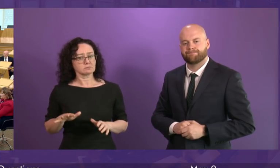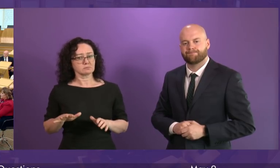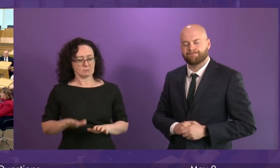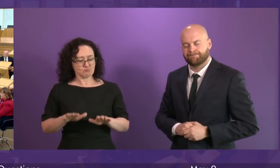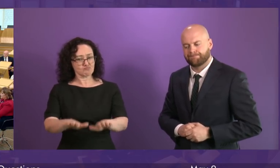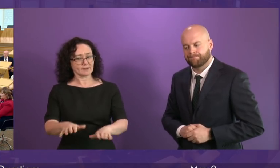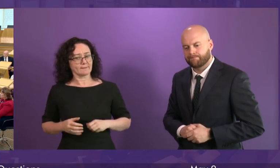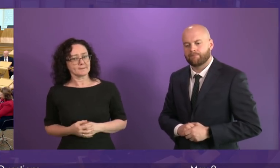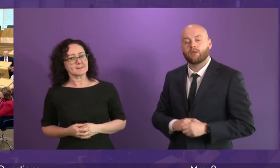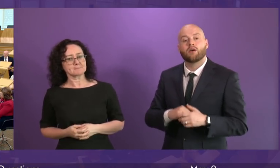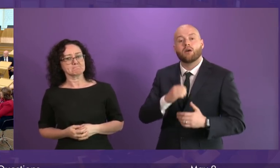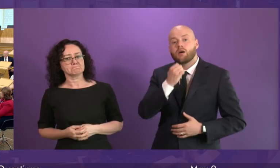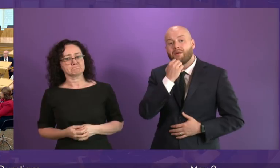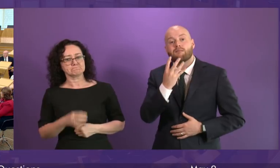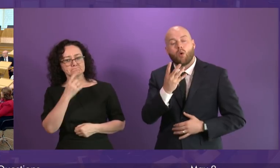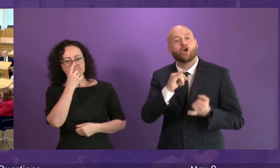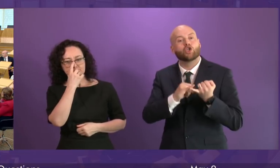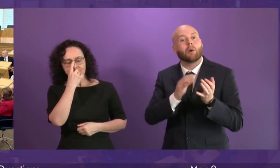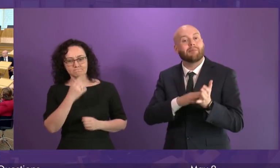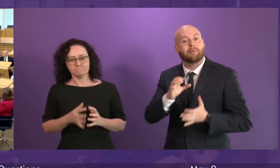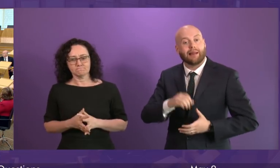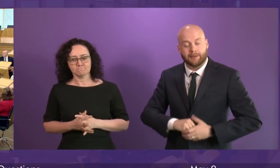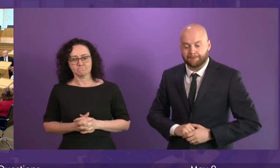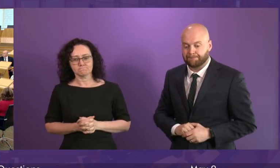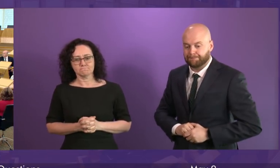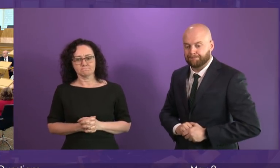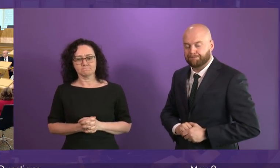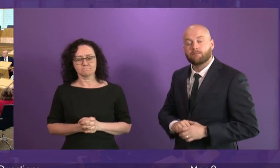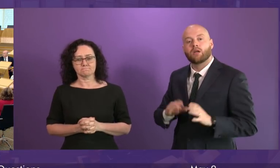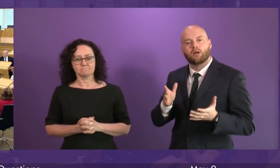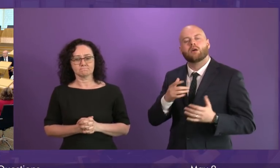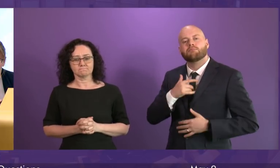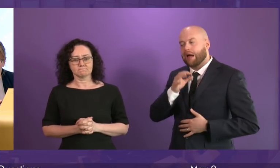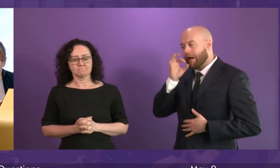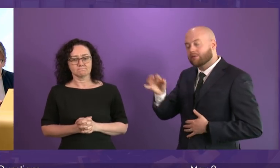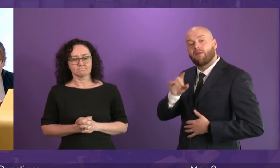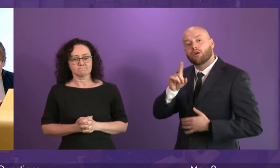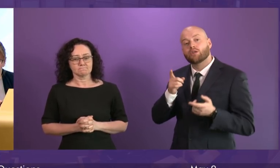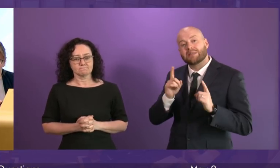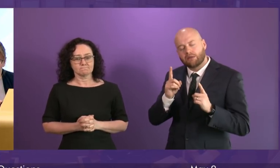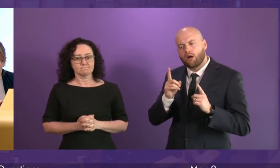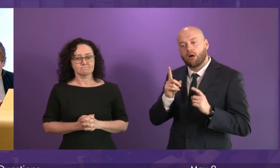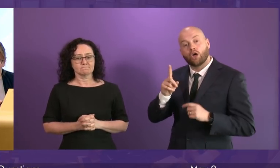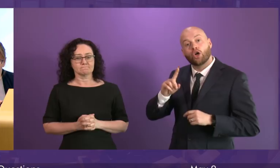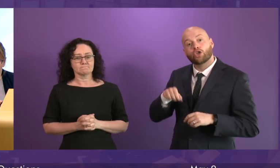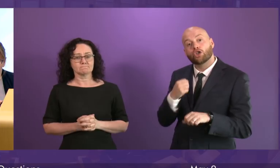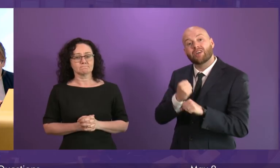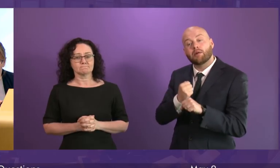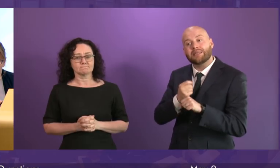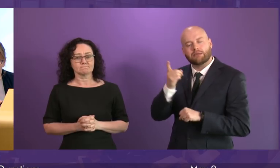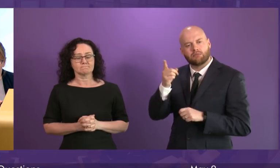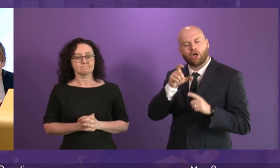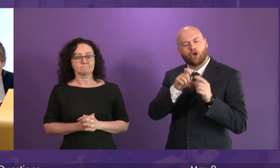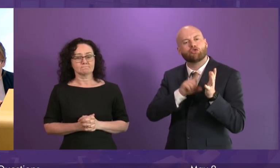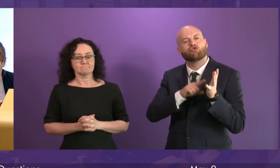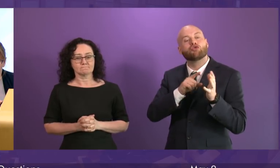Thank you. Question number four, Stuart McMillan. Thank you. I'm deciding also to ask the First Minister whether the Scottish Government considers the drug policy should be